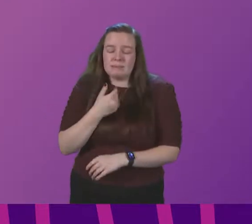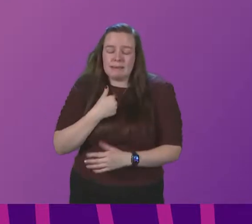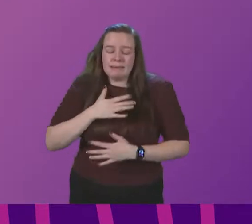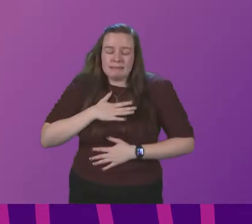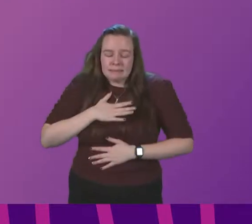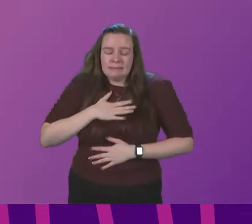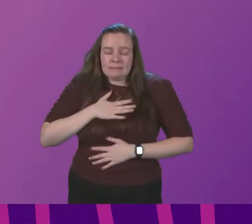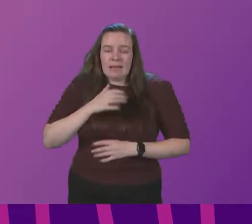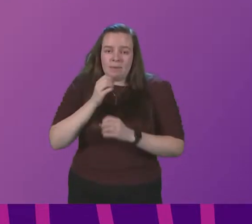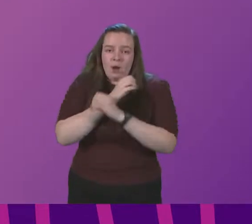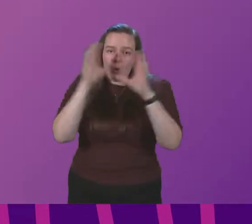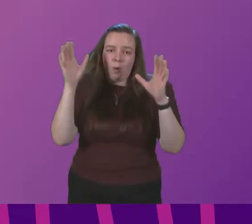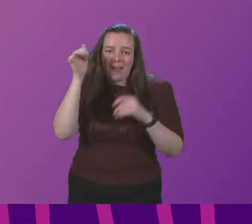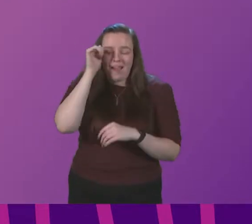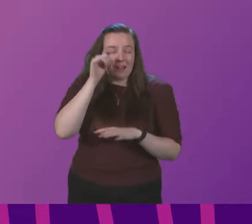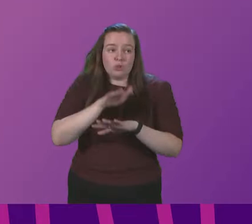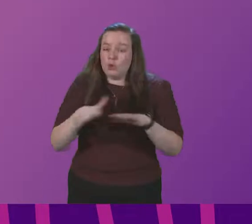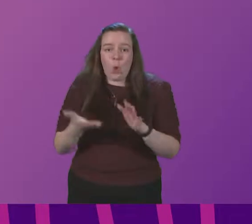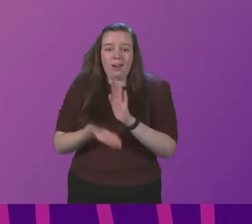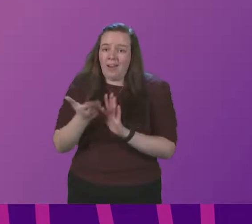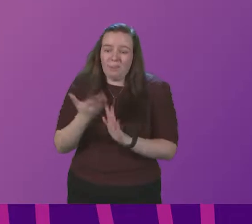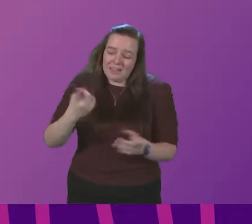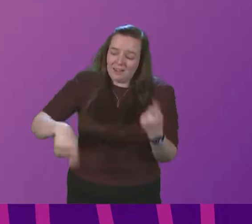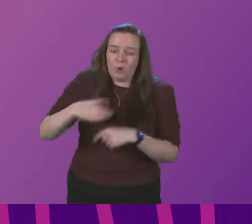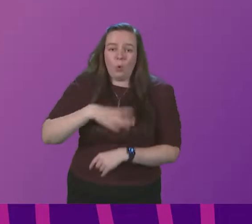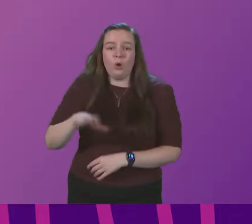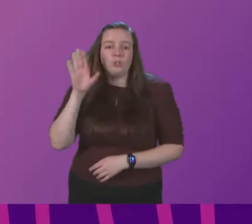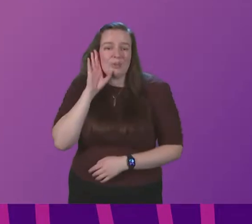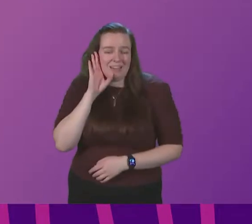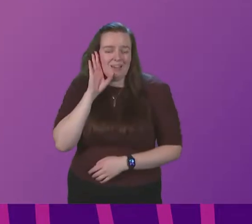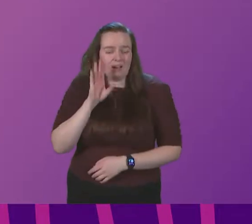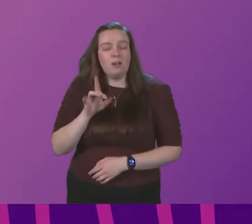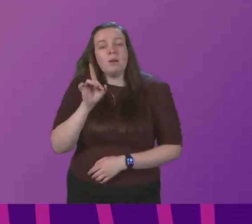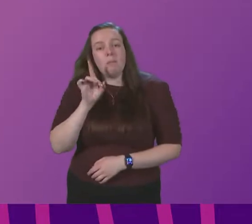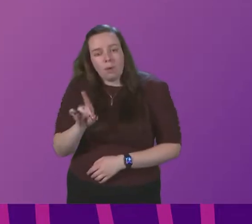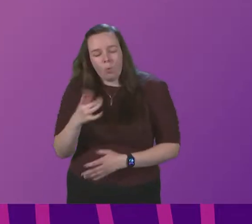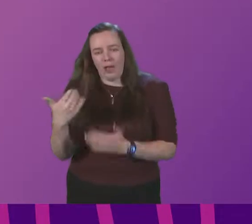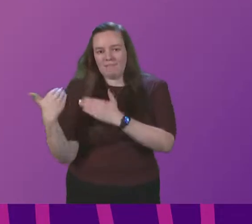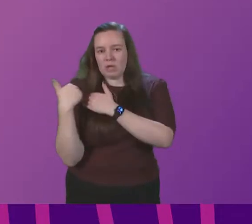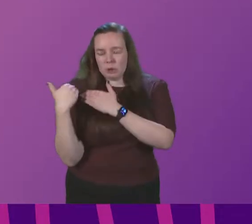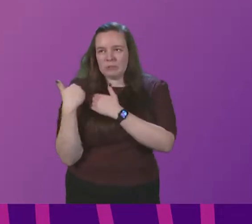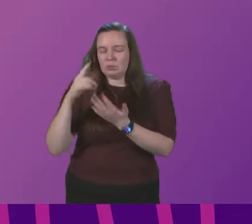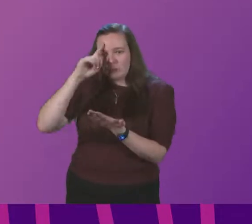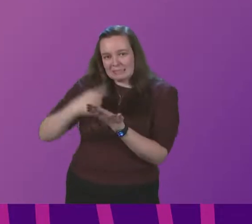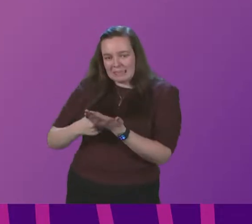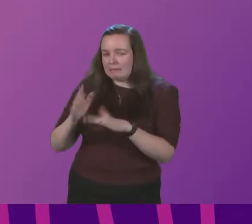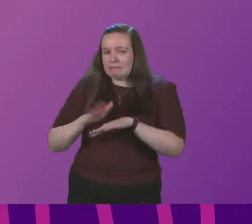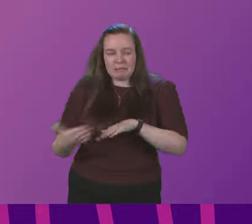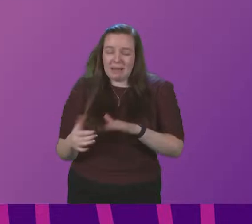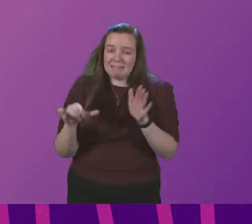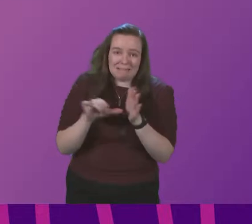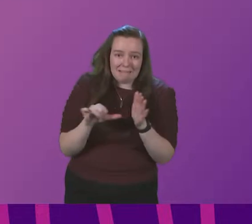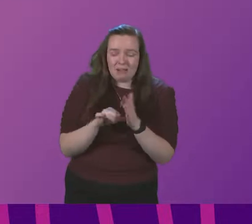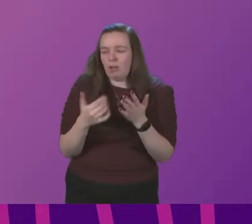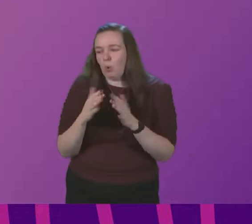aware that it is not an update anyone wanted to hear. However, we have a duty to take decisions, no matter how difficult